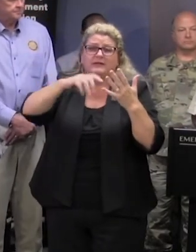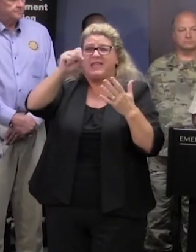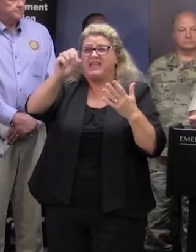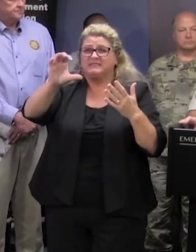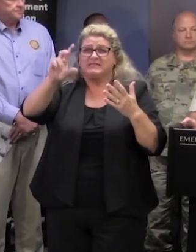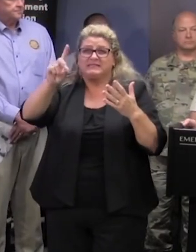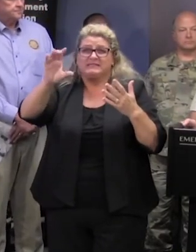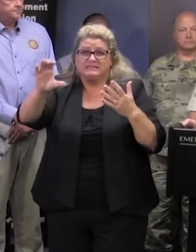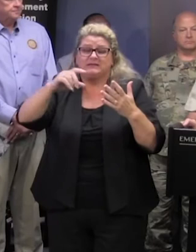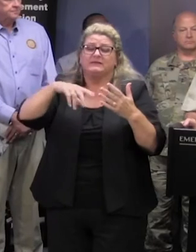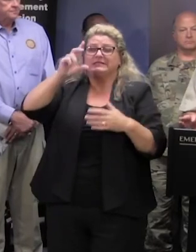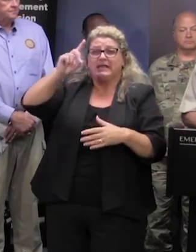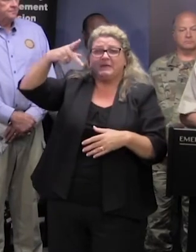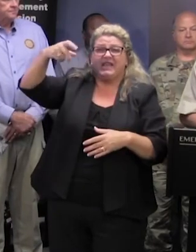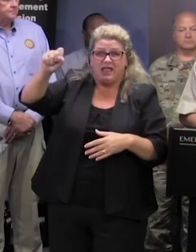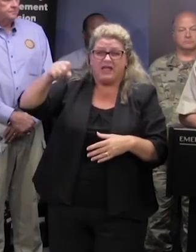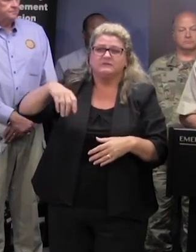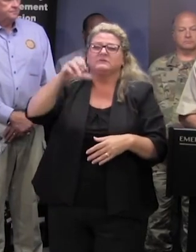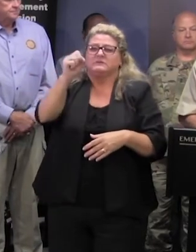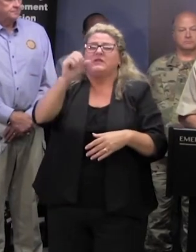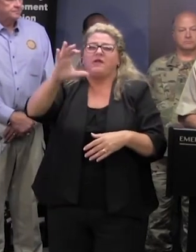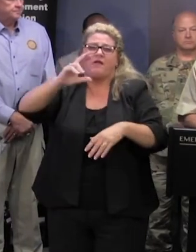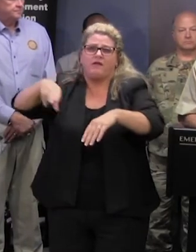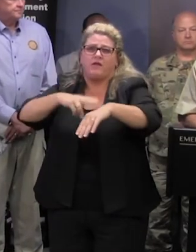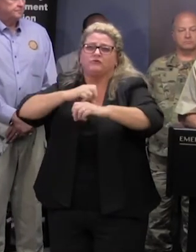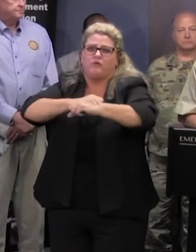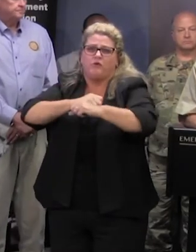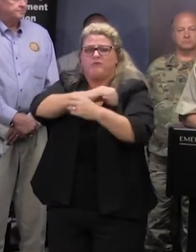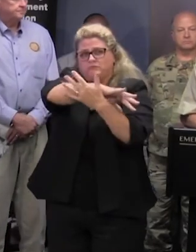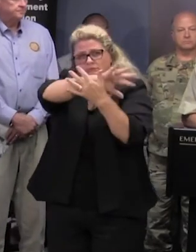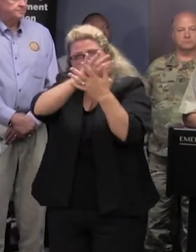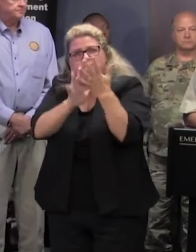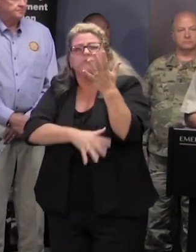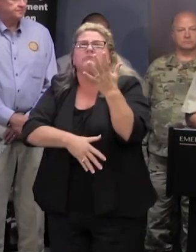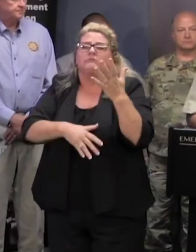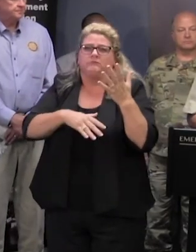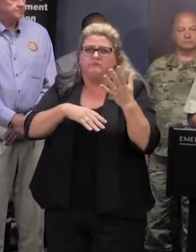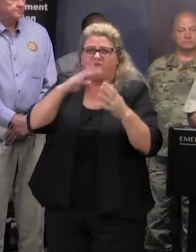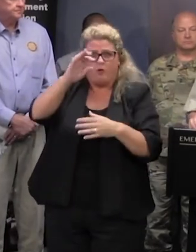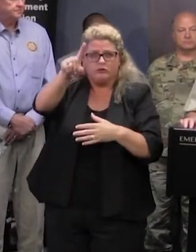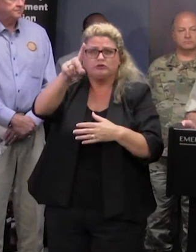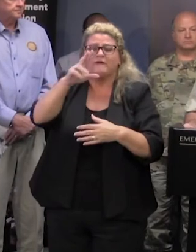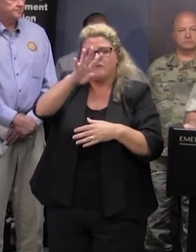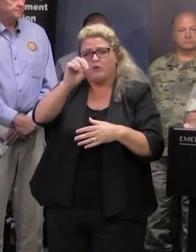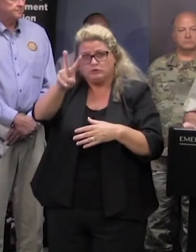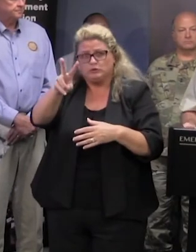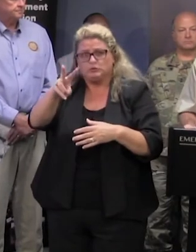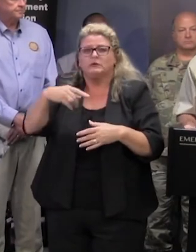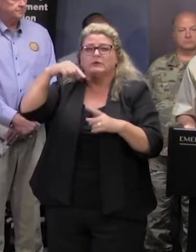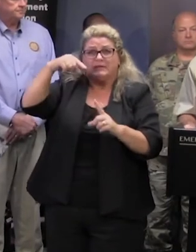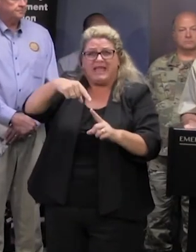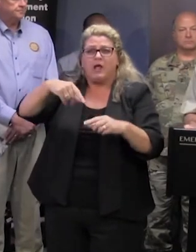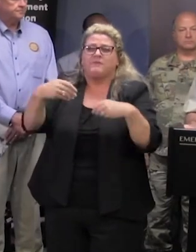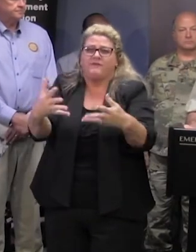scdps and south south carolina national guardsmen those individuals are providing security to the